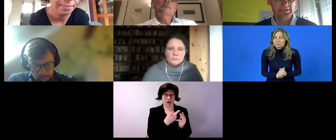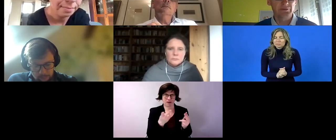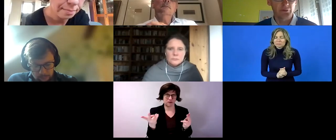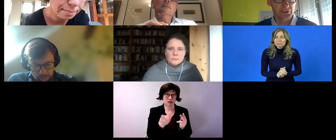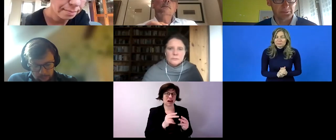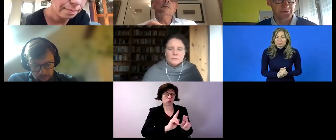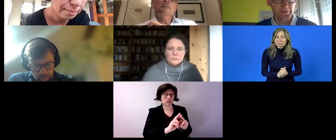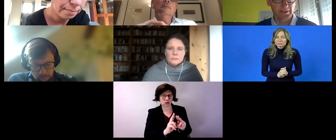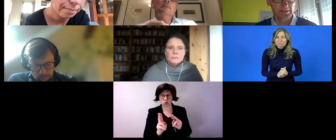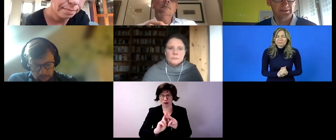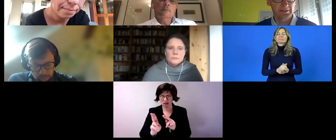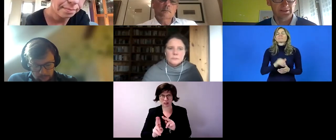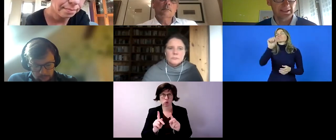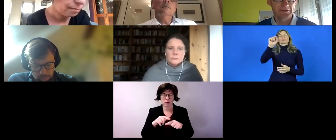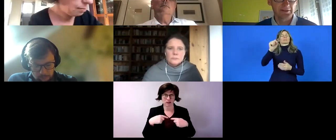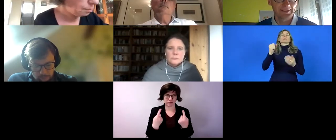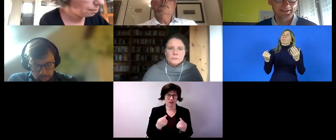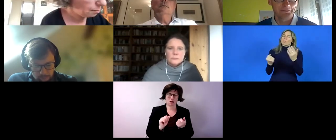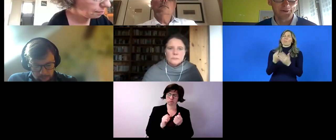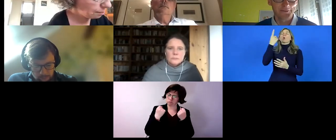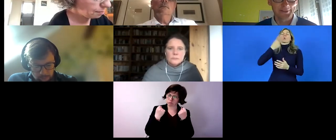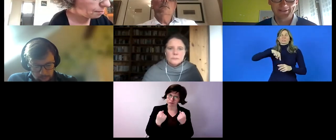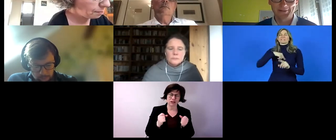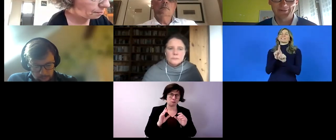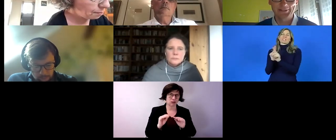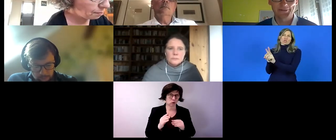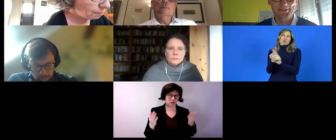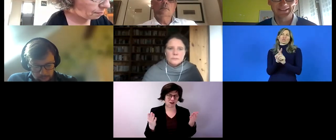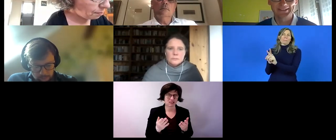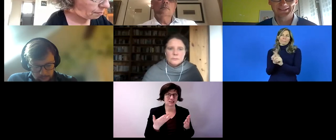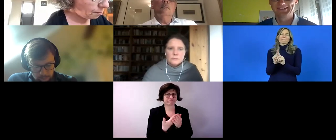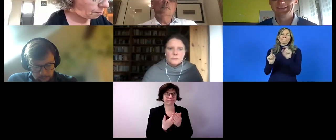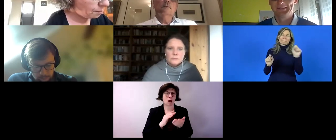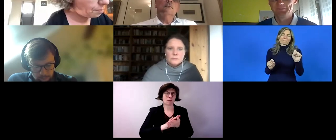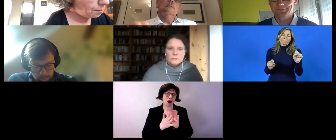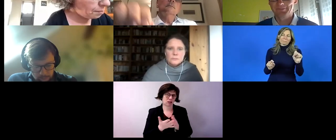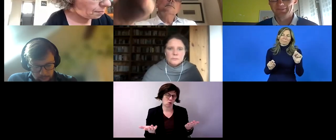are internships indeed i can only confirm what what you're saying